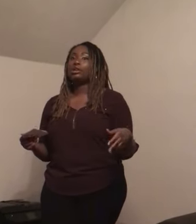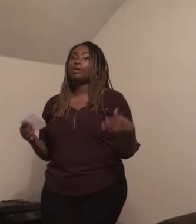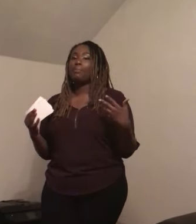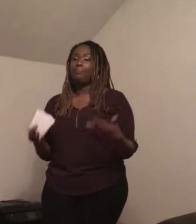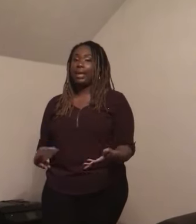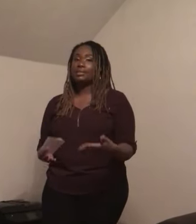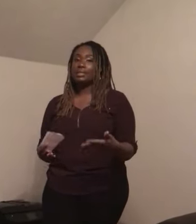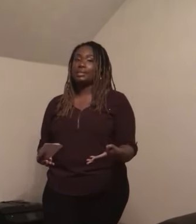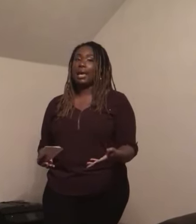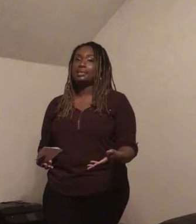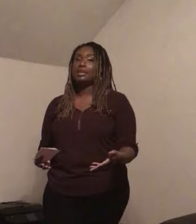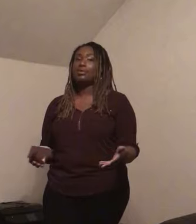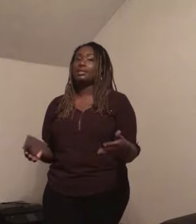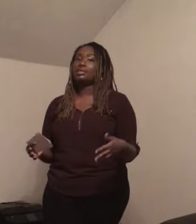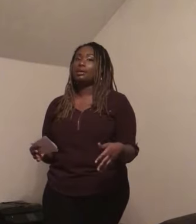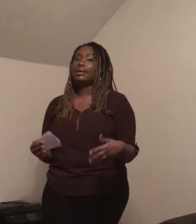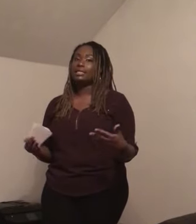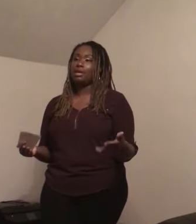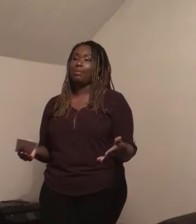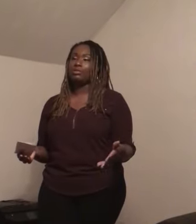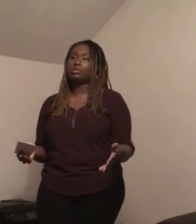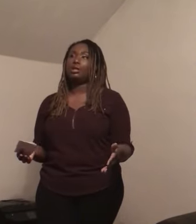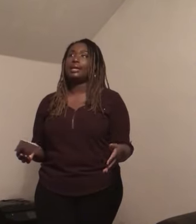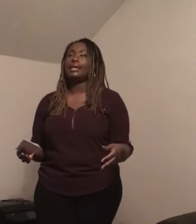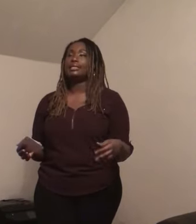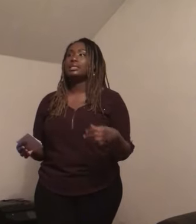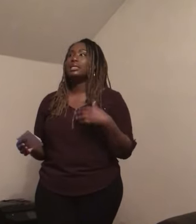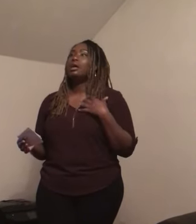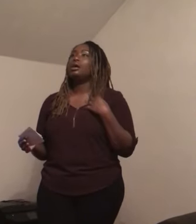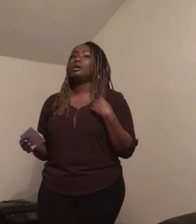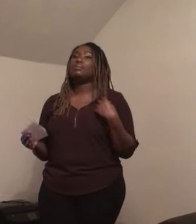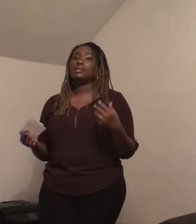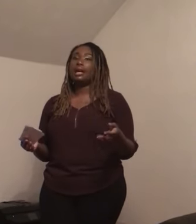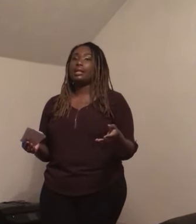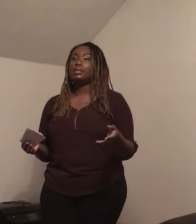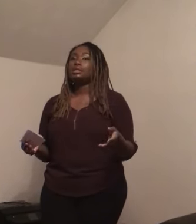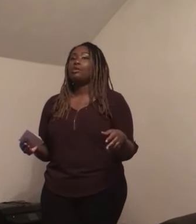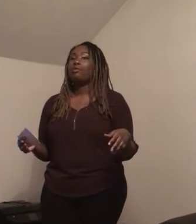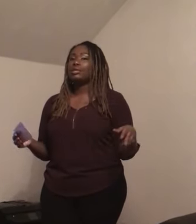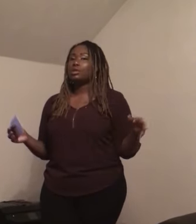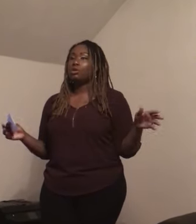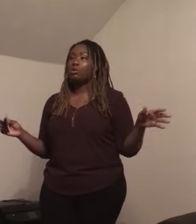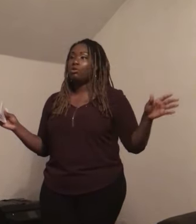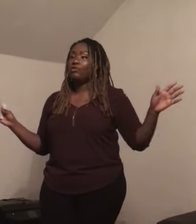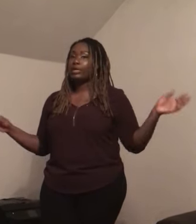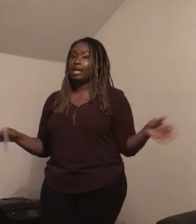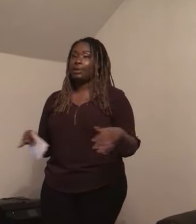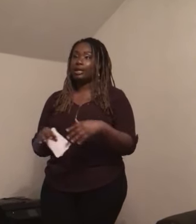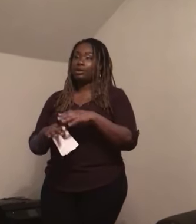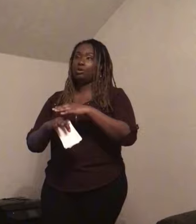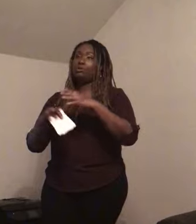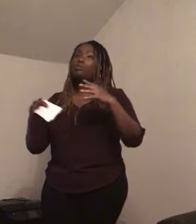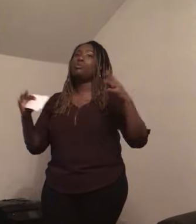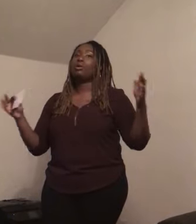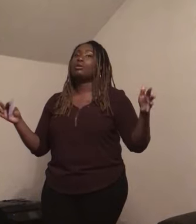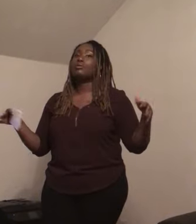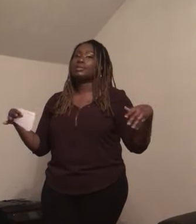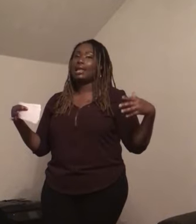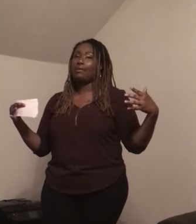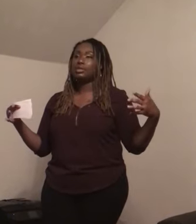learn basic signs that we are taught as babies or taught as toddlers? When it's the whole vocabulary and the whole world of sign language